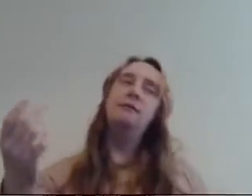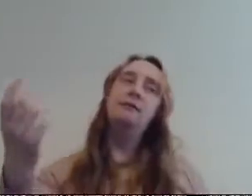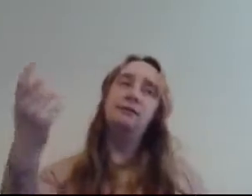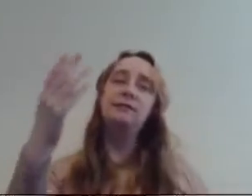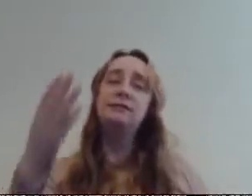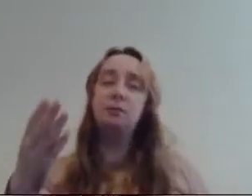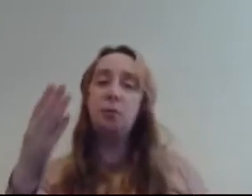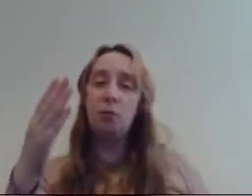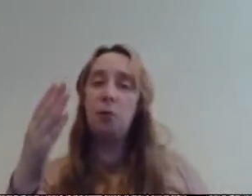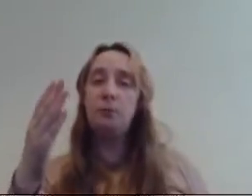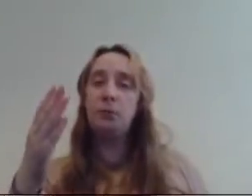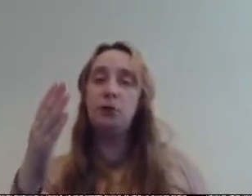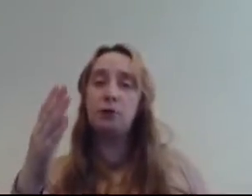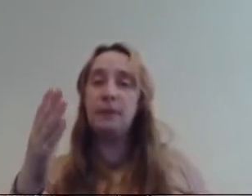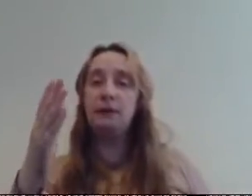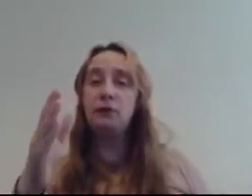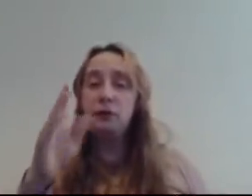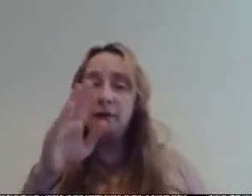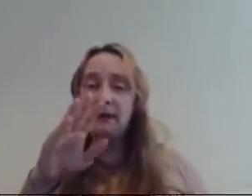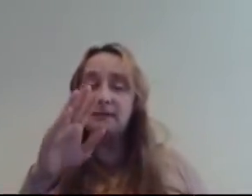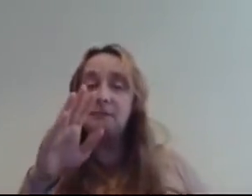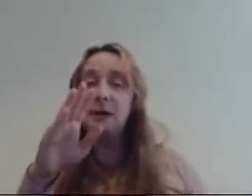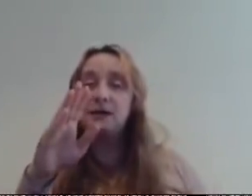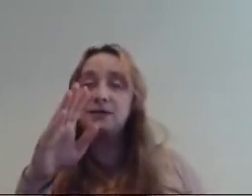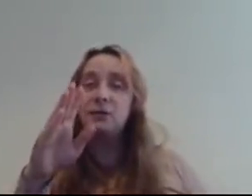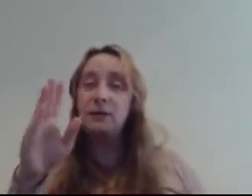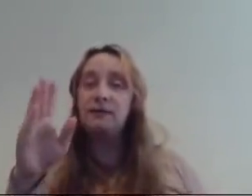because this will all turn out to be a good and excellent match it would